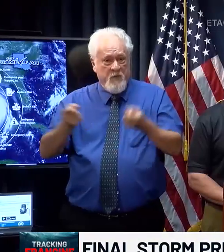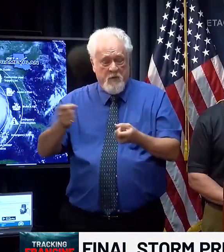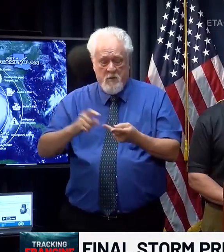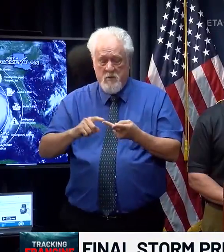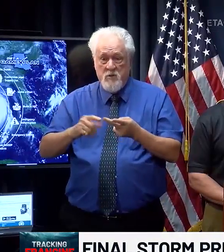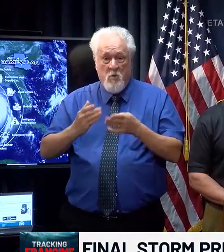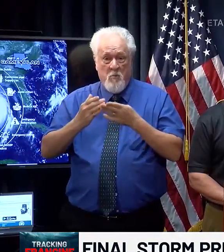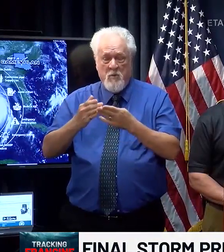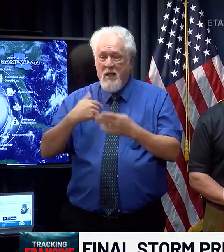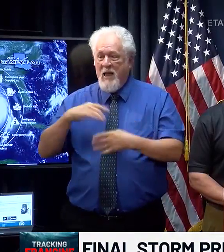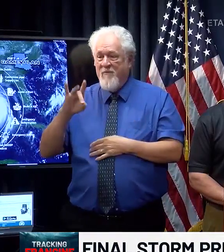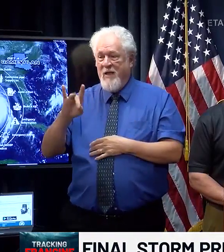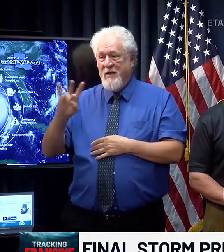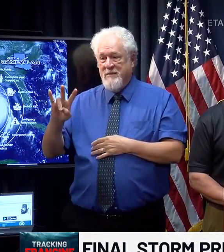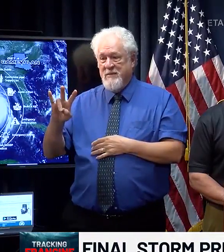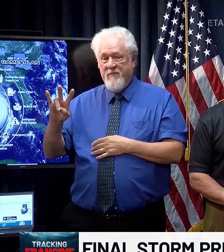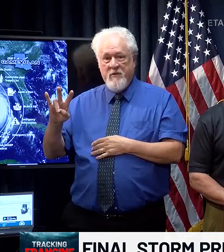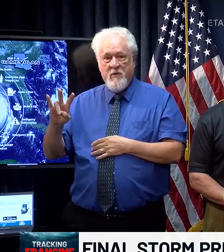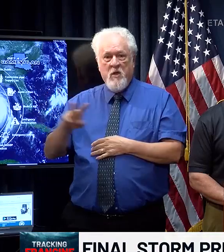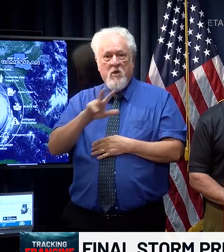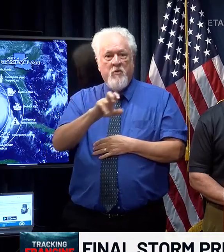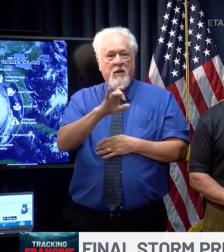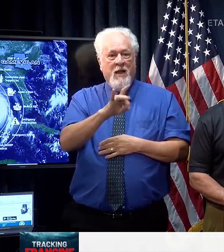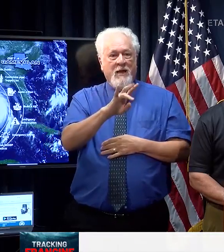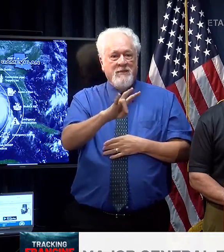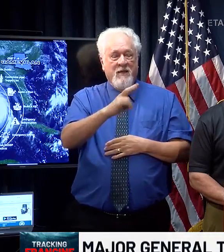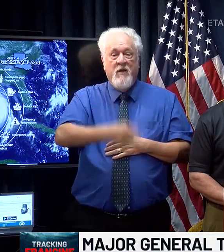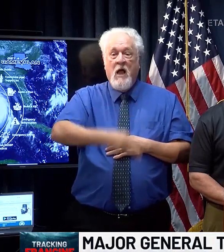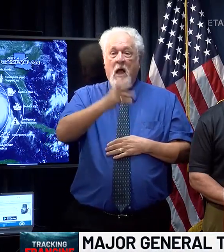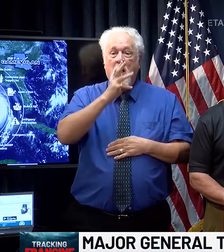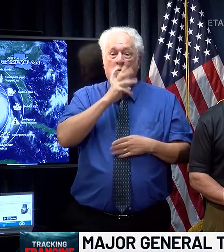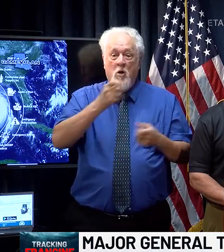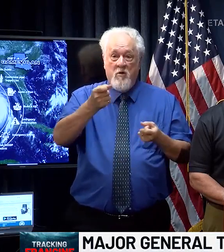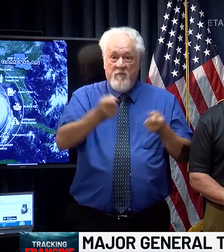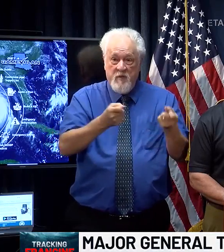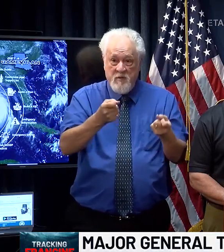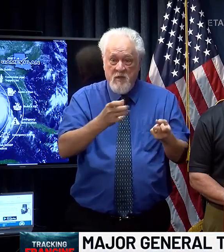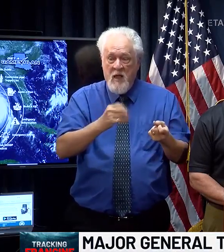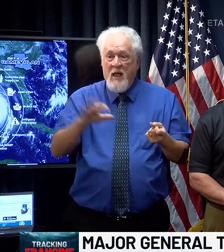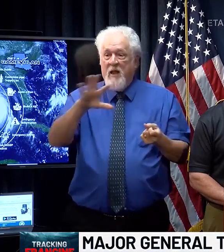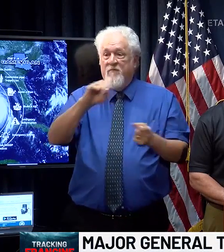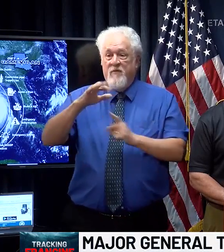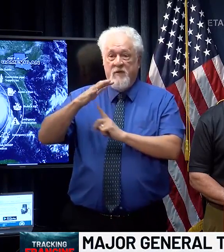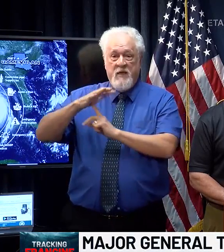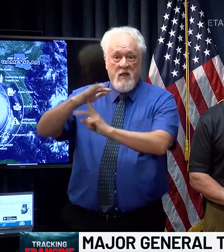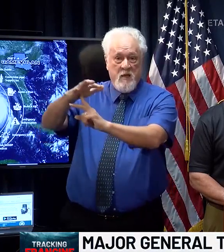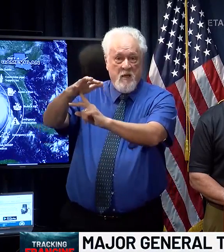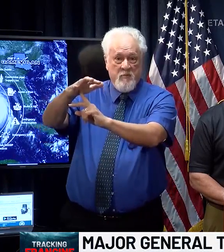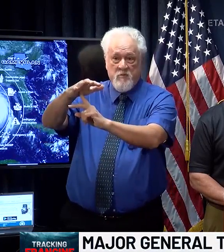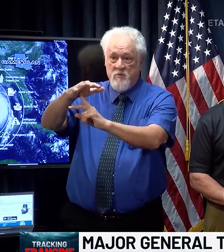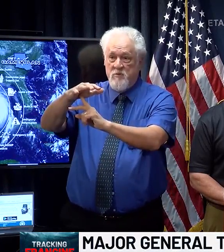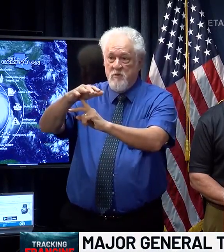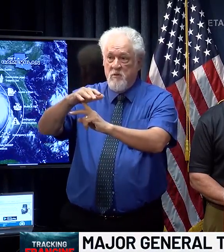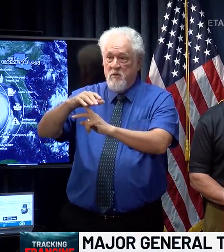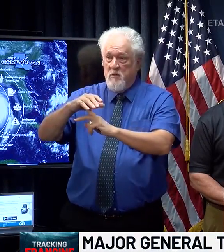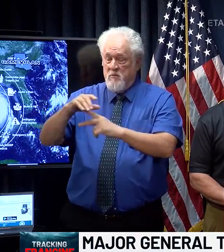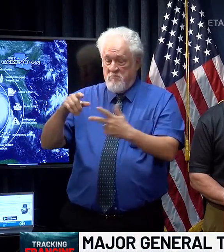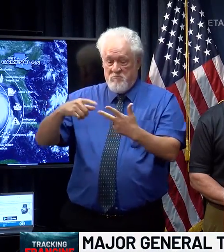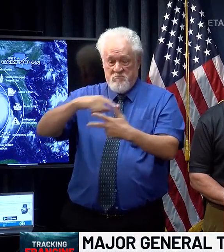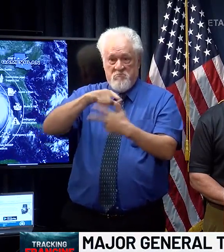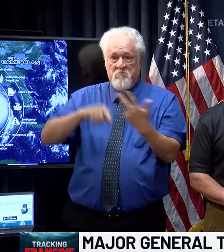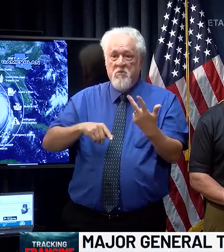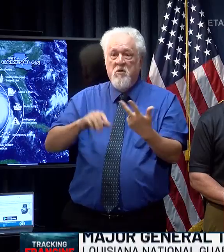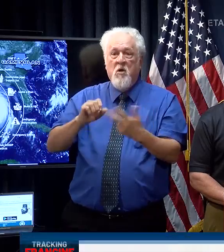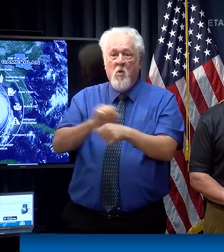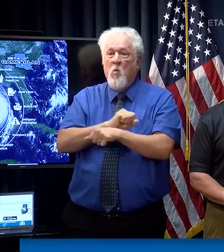We have 87 boats, 387 high water vehicles and over 50 helicopters to work what we